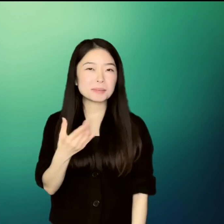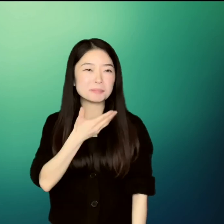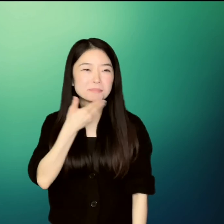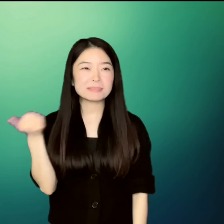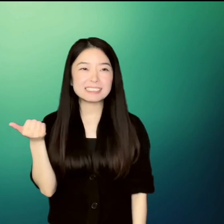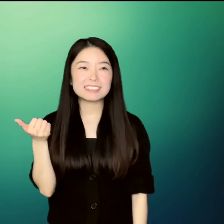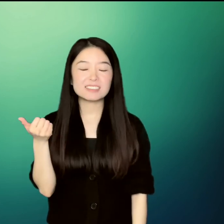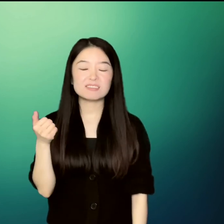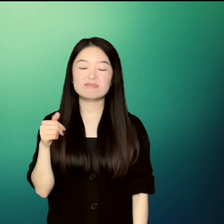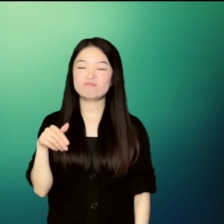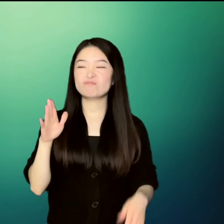I chose again.